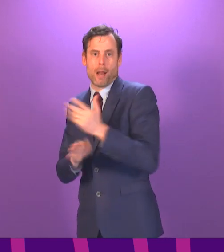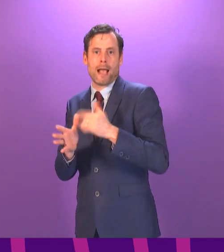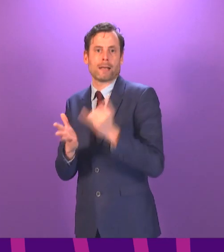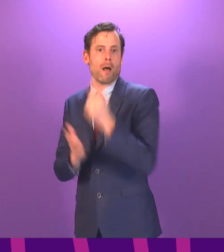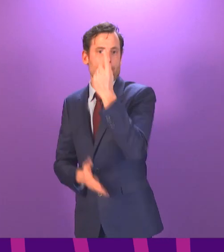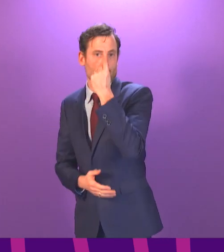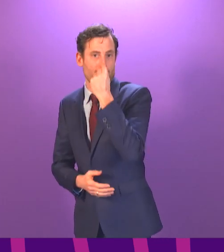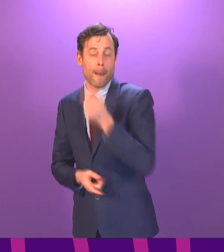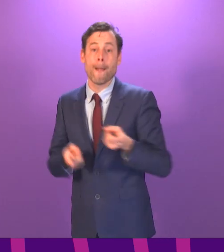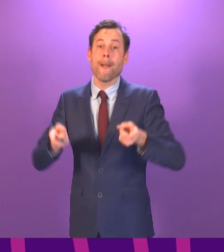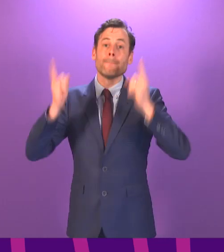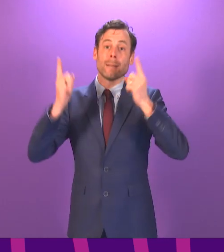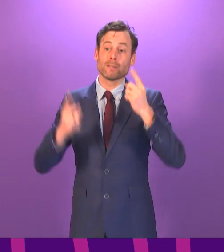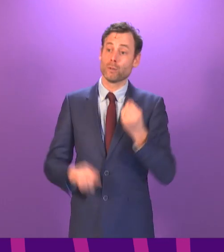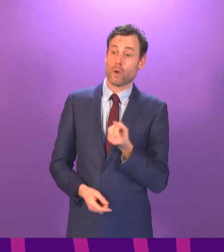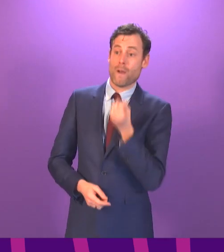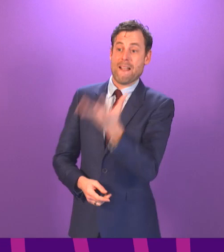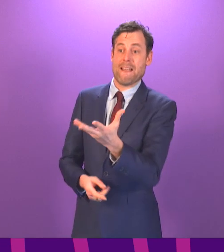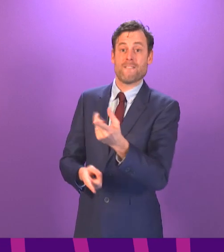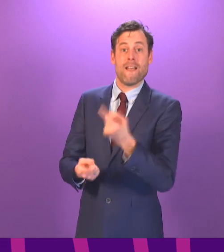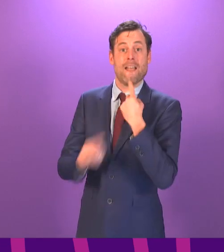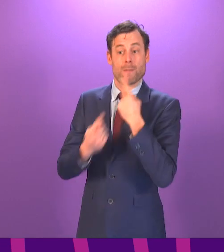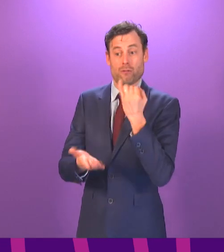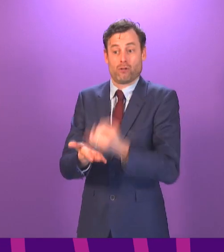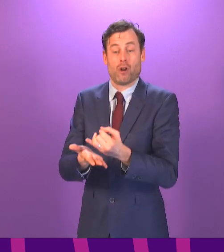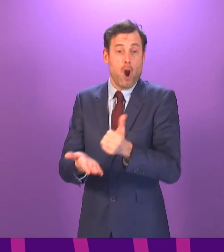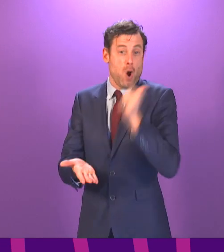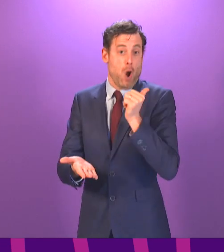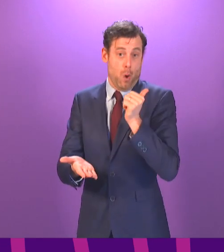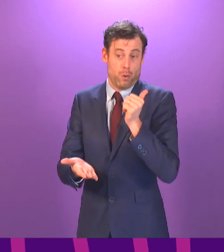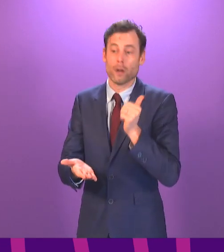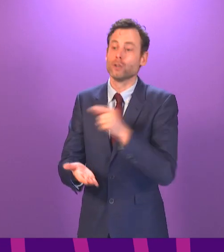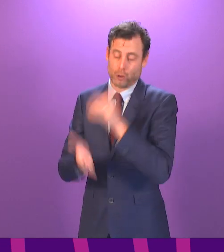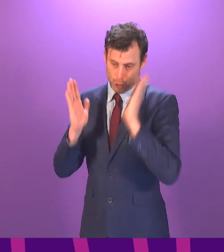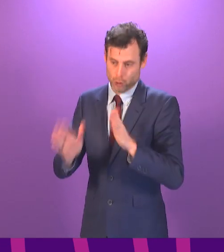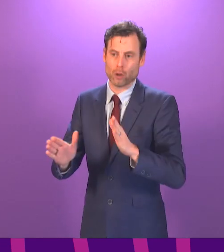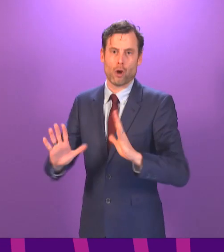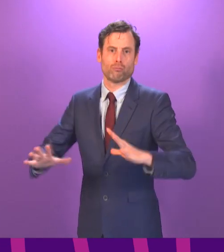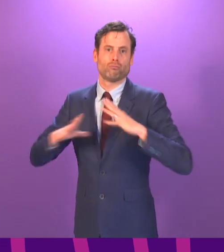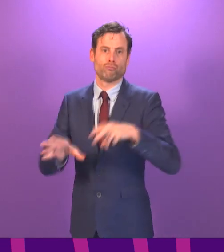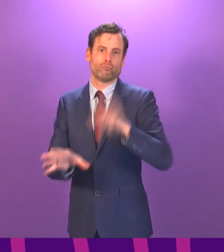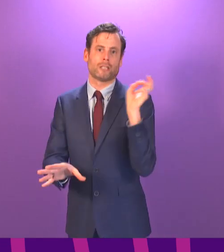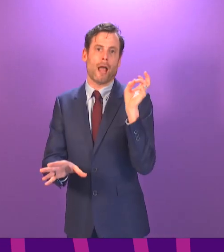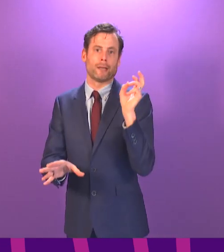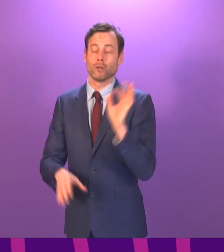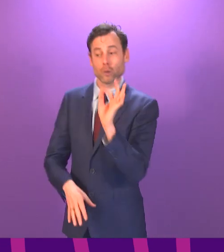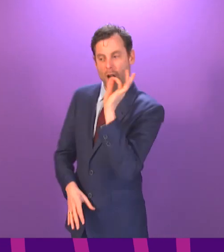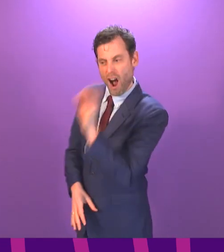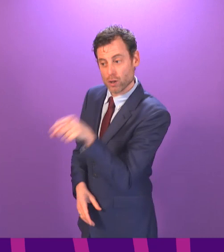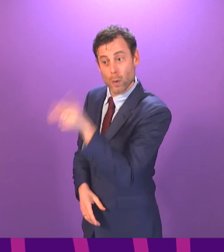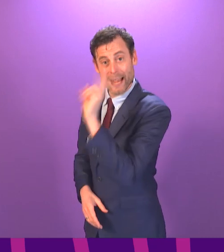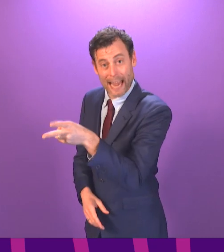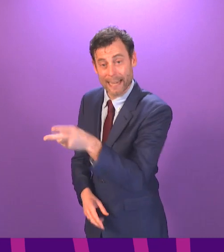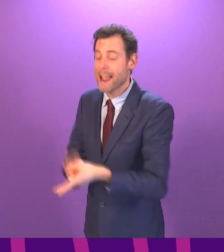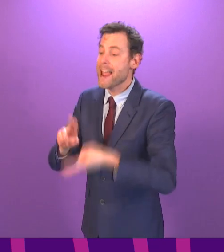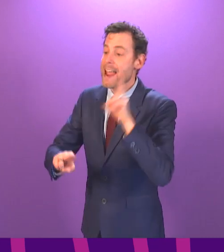Ministers who knowingly mislead the parliament will be expected to offer their resignation. So I ask again, if